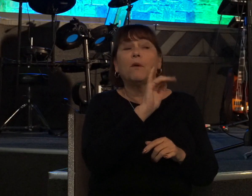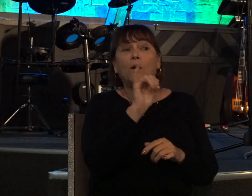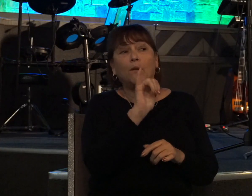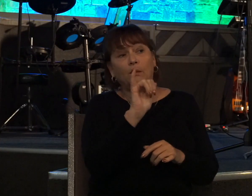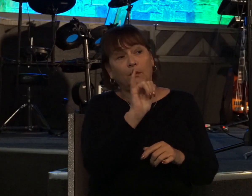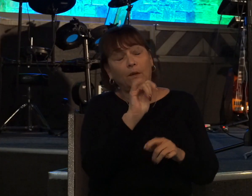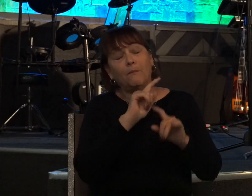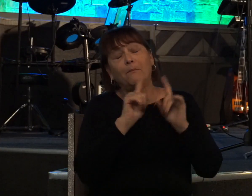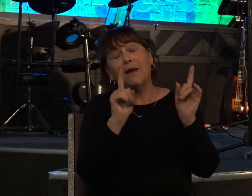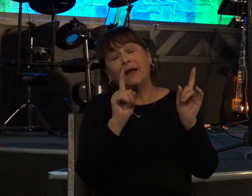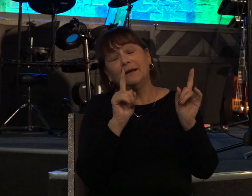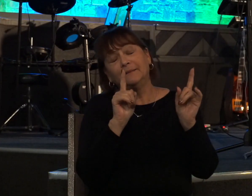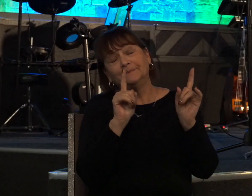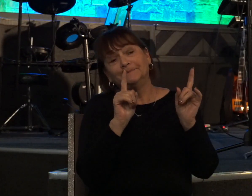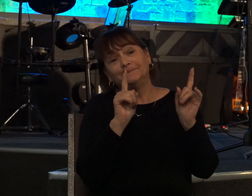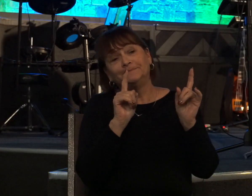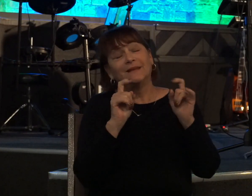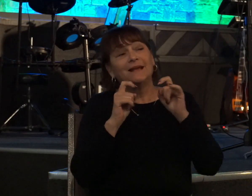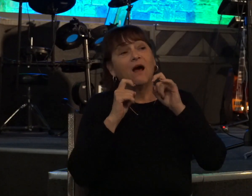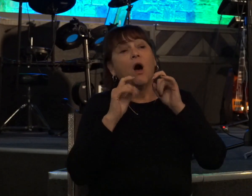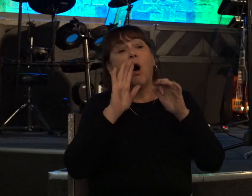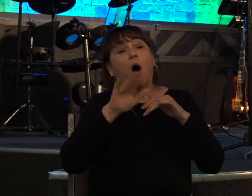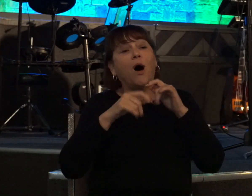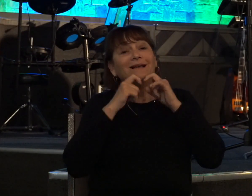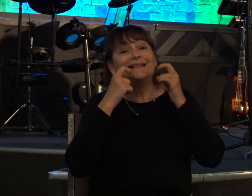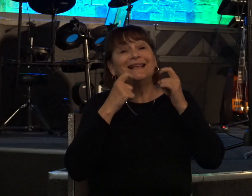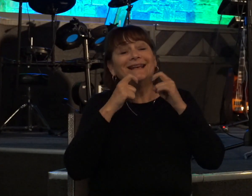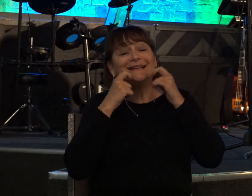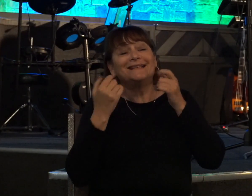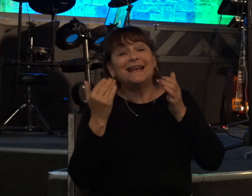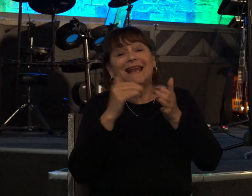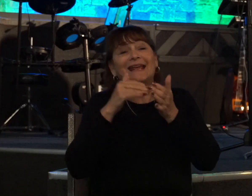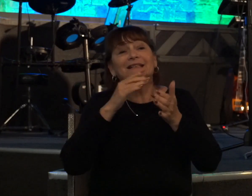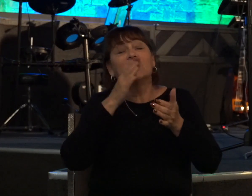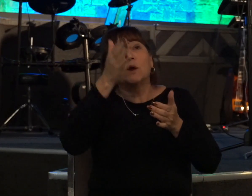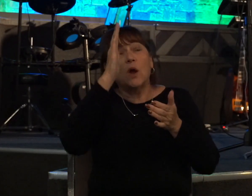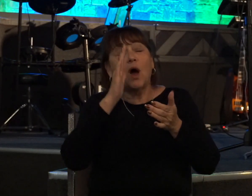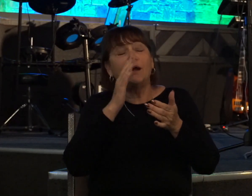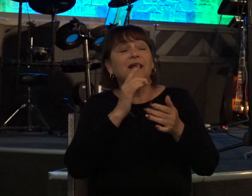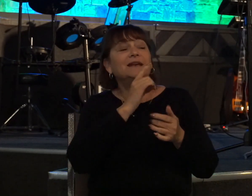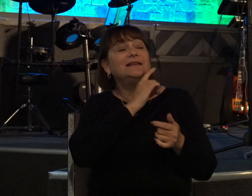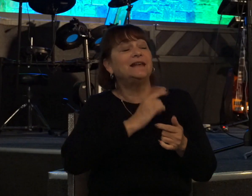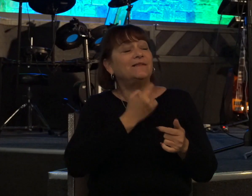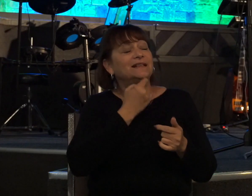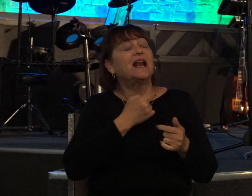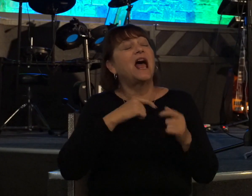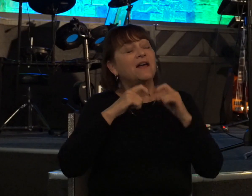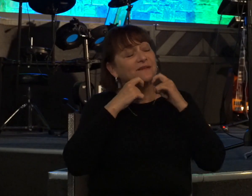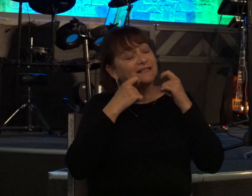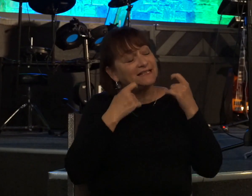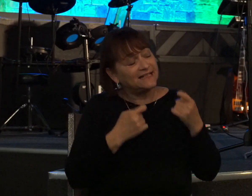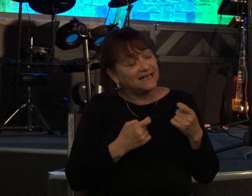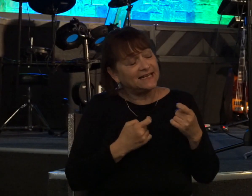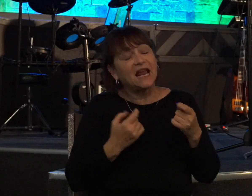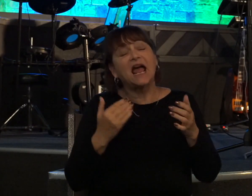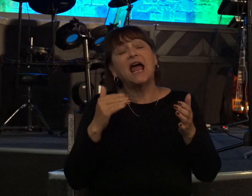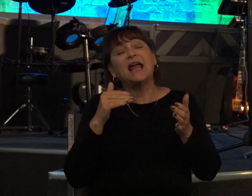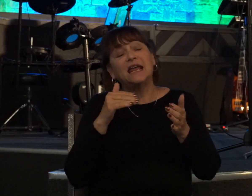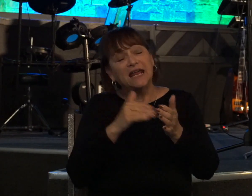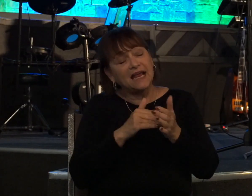but all sin is sin against god and david says i have sinned against the lord